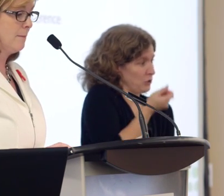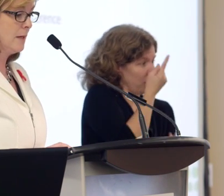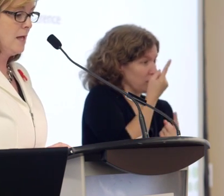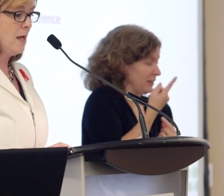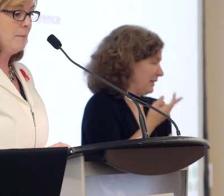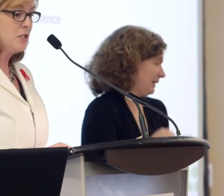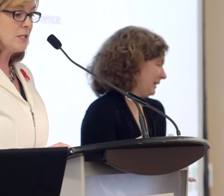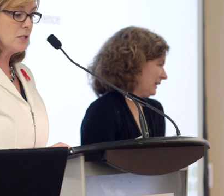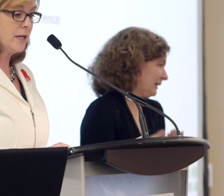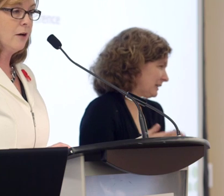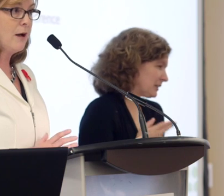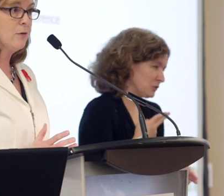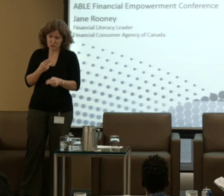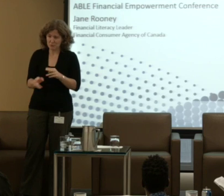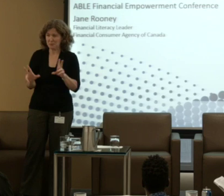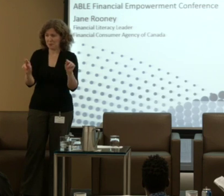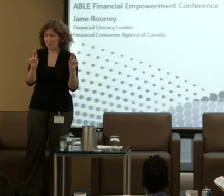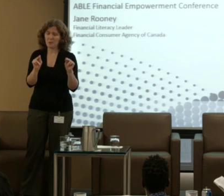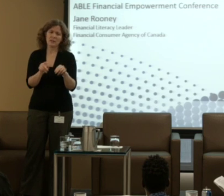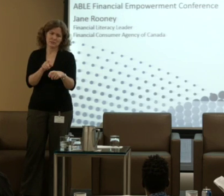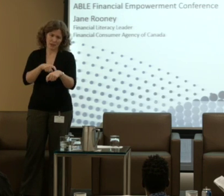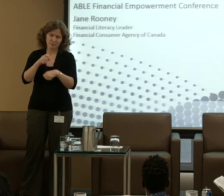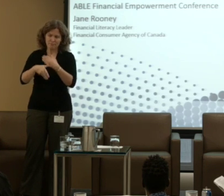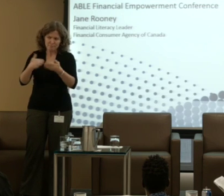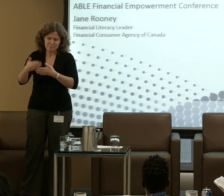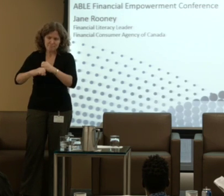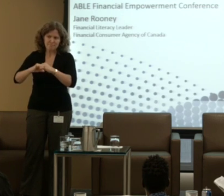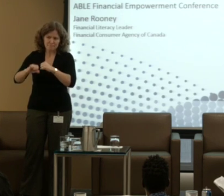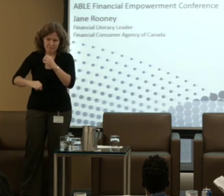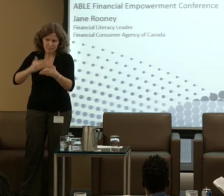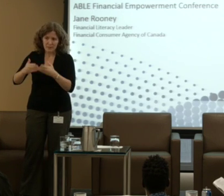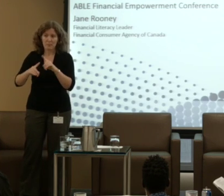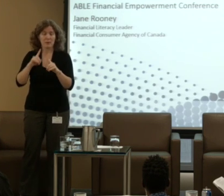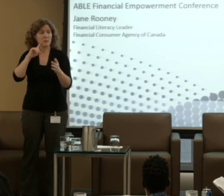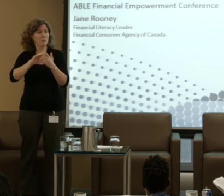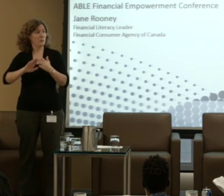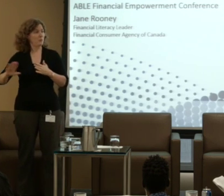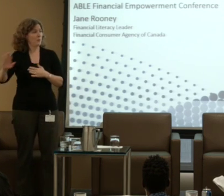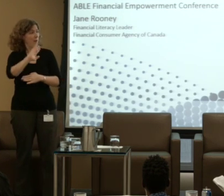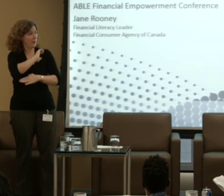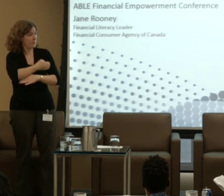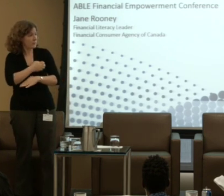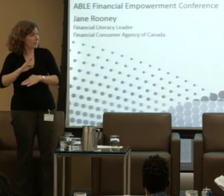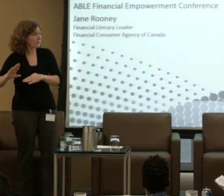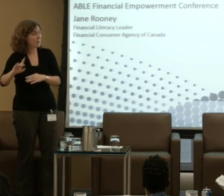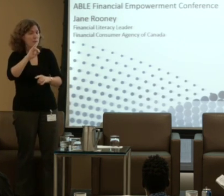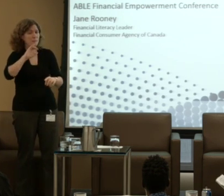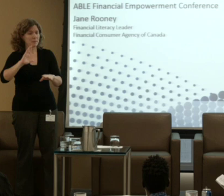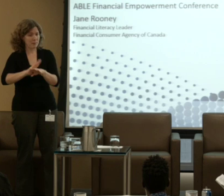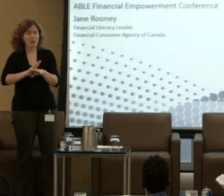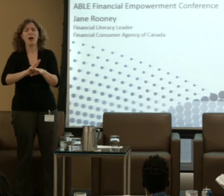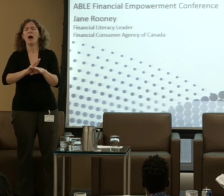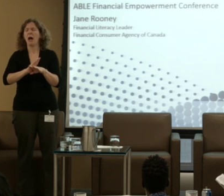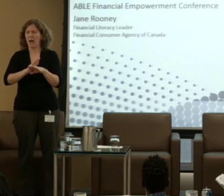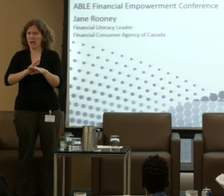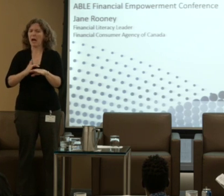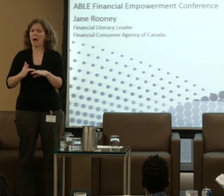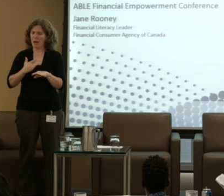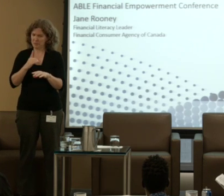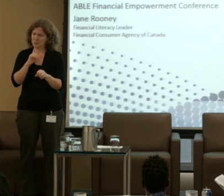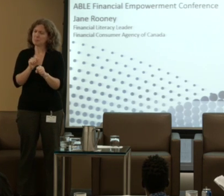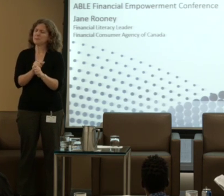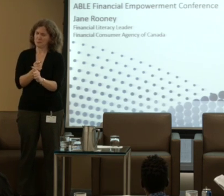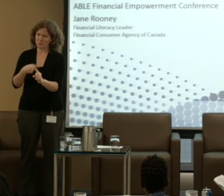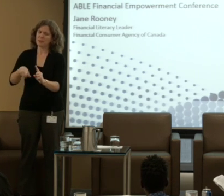time. But just looking around the room and seeing the energy and the commitment present here today, I can tell you we are having an